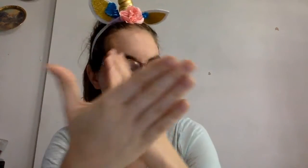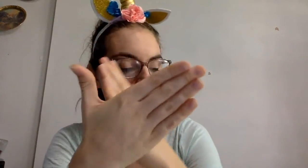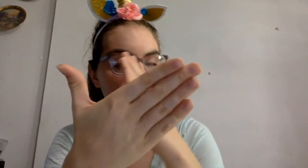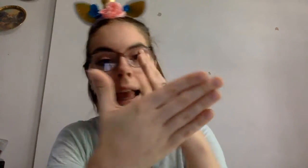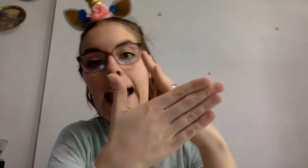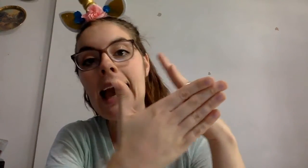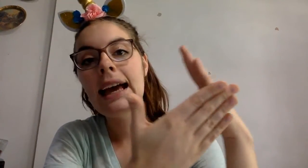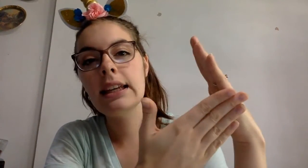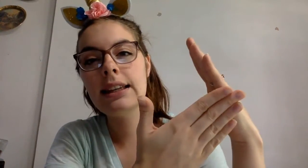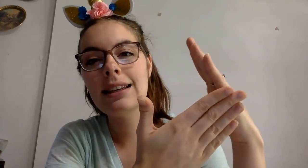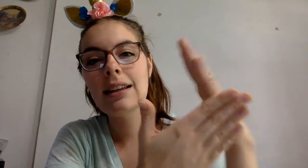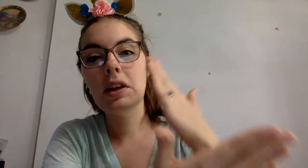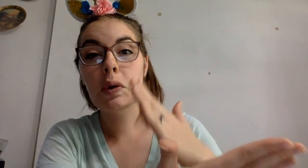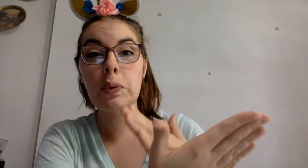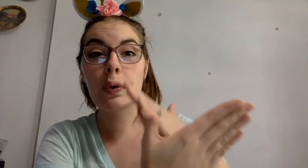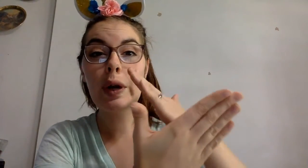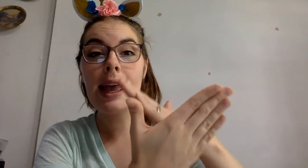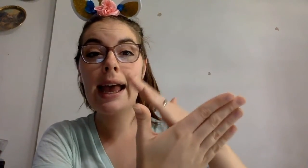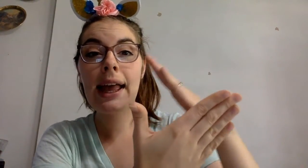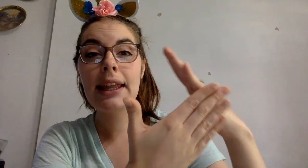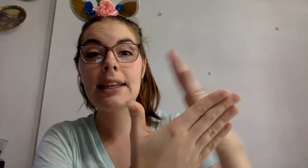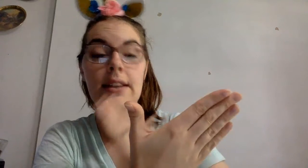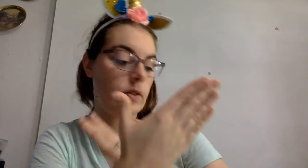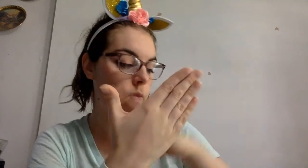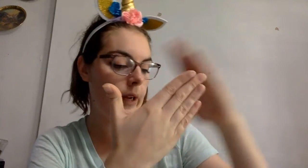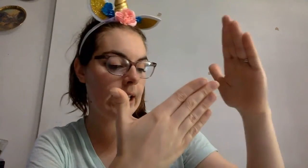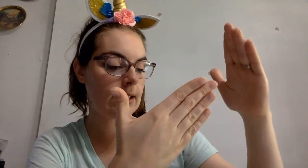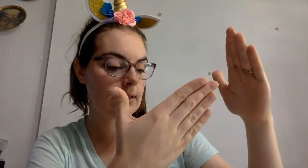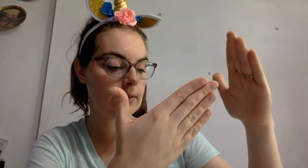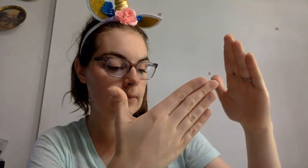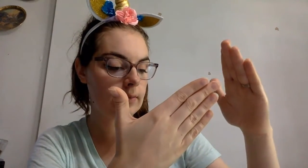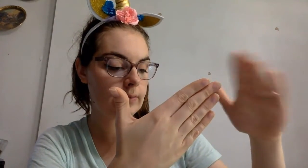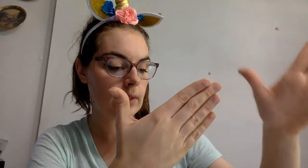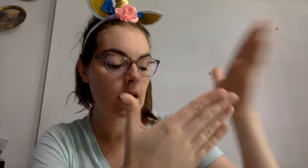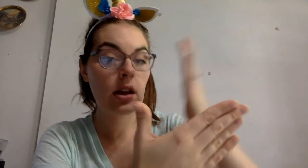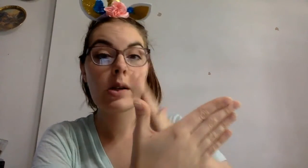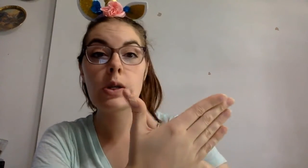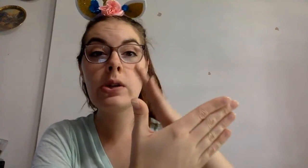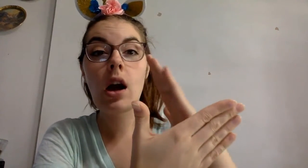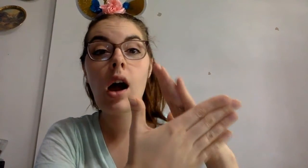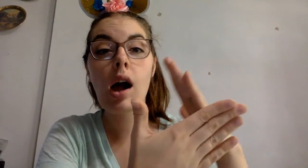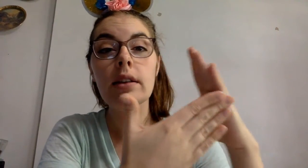R. R. Ah. N. R. Ah. N. Ram. Tal. Ah.